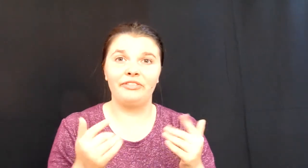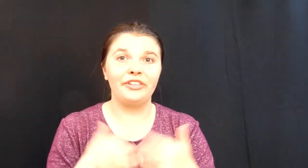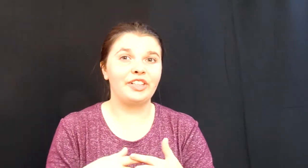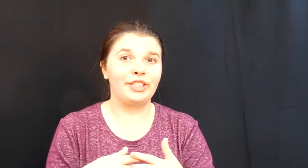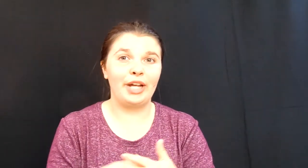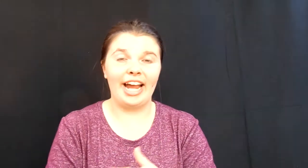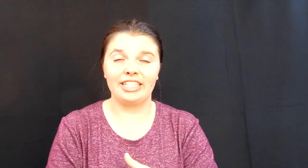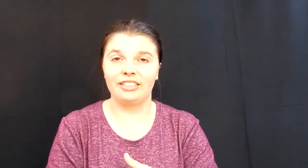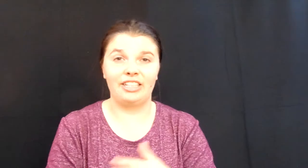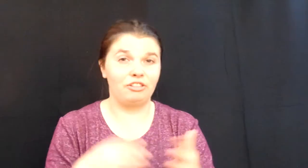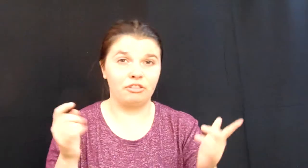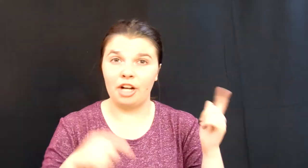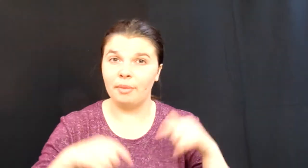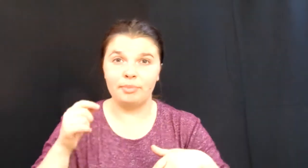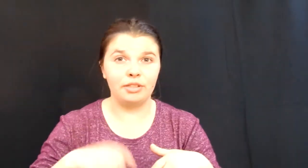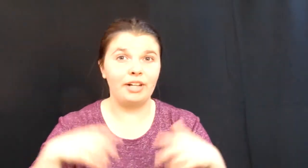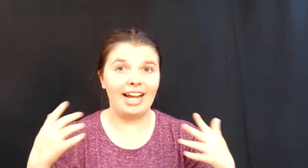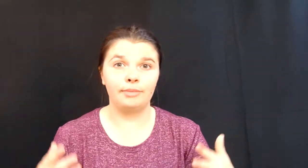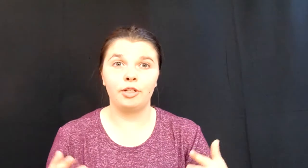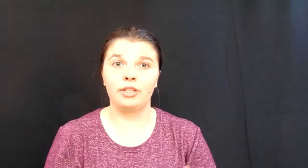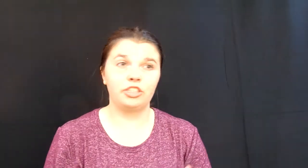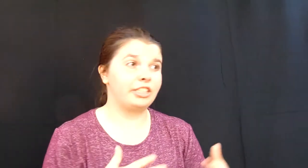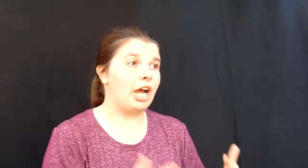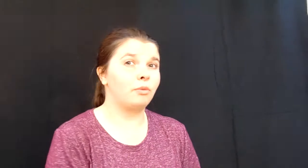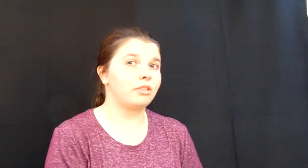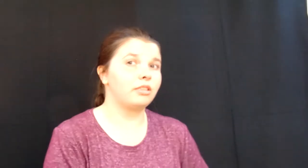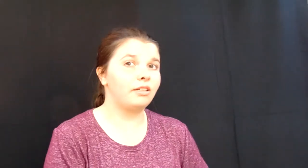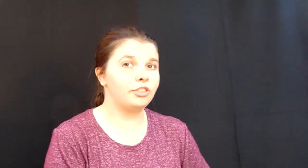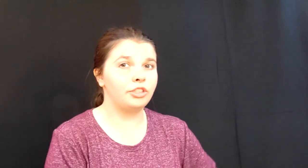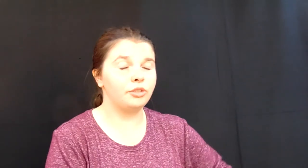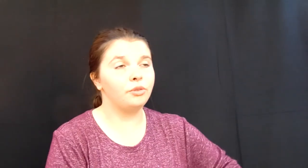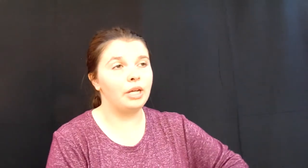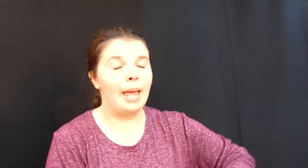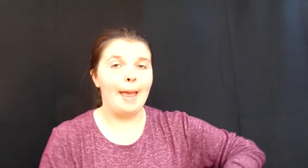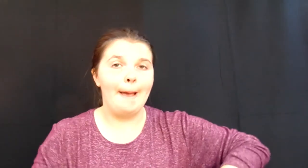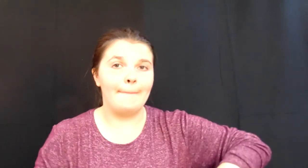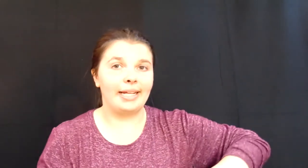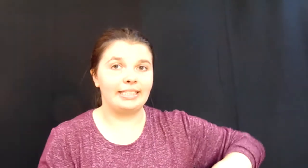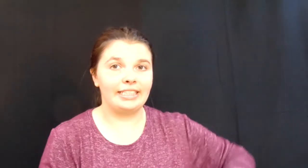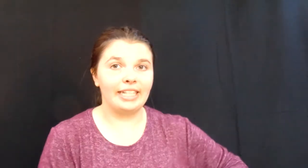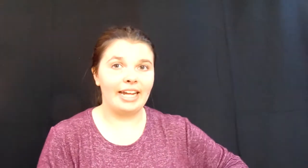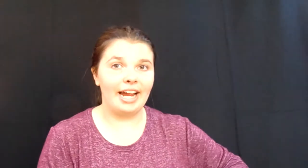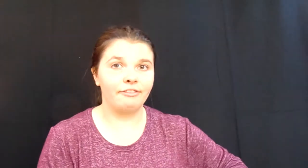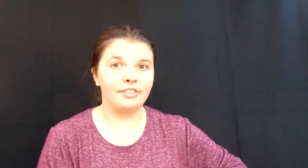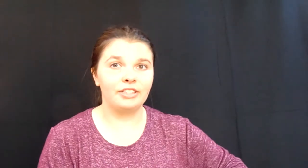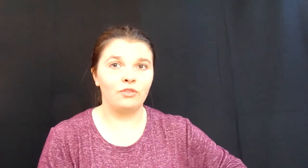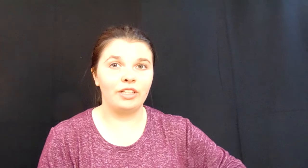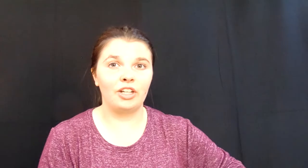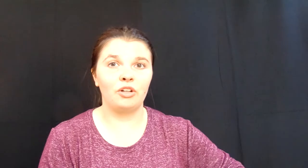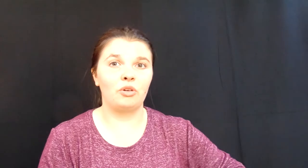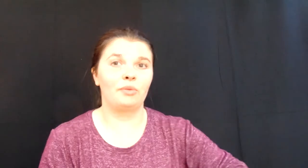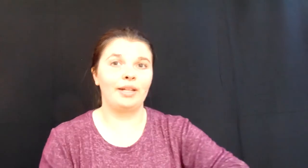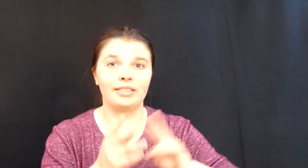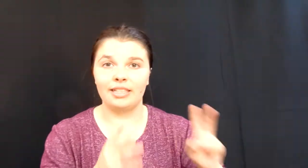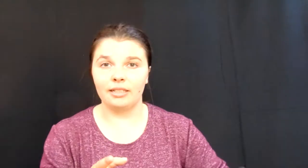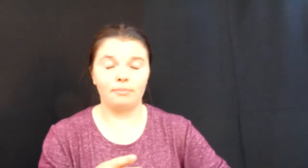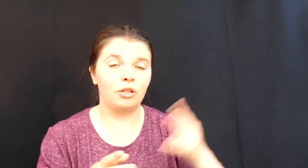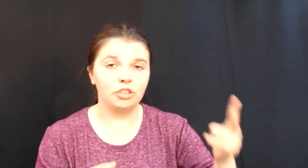feel free to ask me comment below ask me questions I would love to make a second half of this video or make a second part